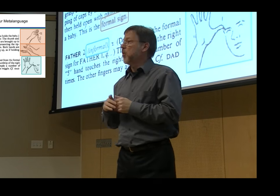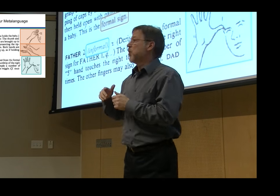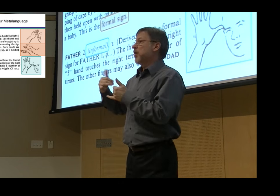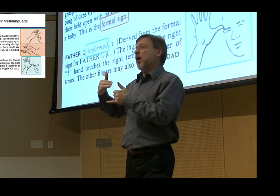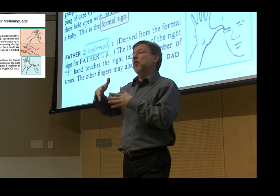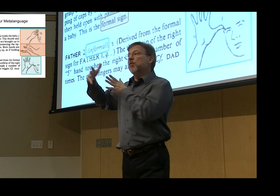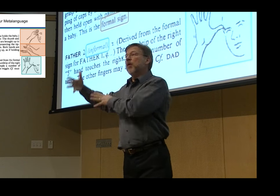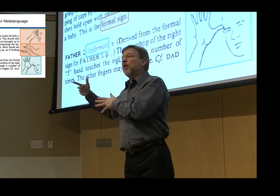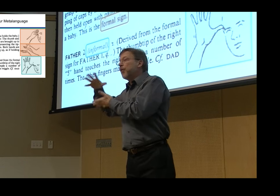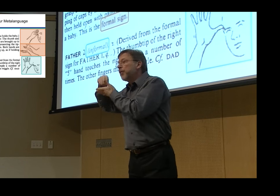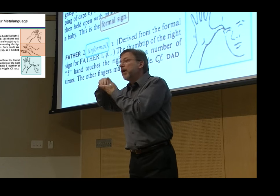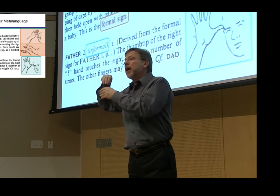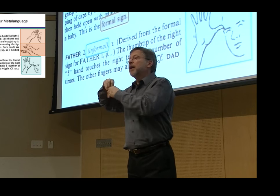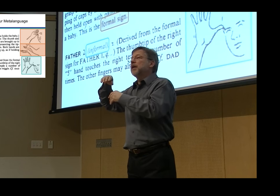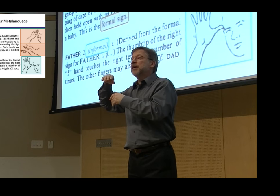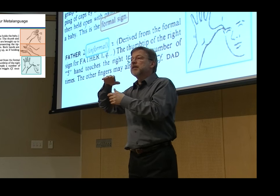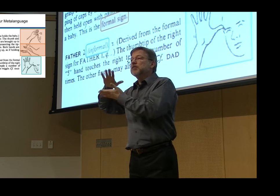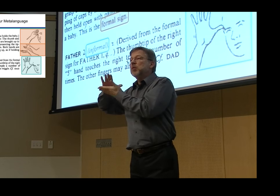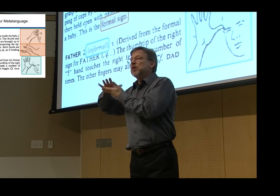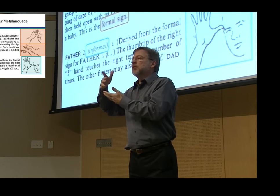an accounting for the rationale behind the two forms.